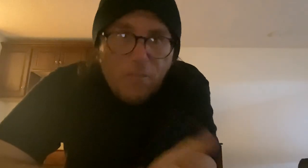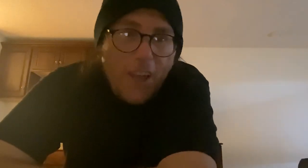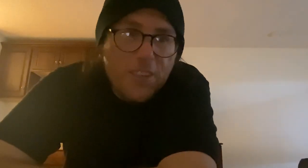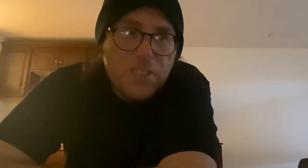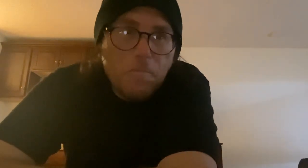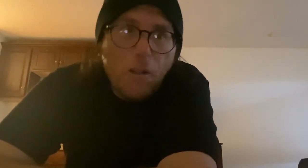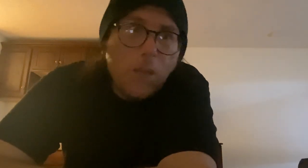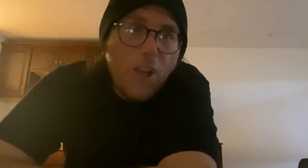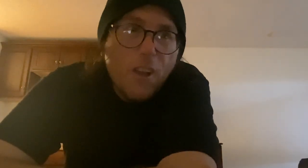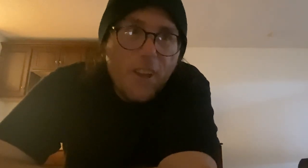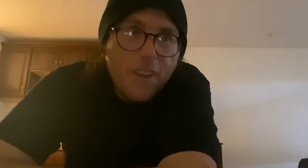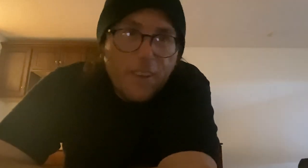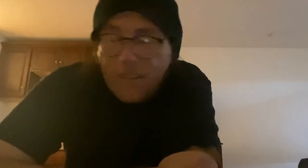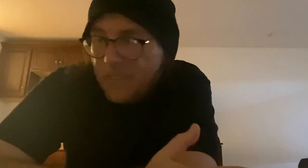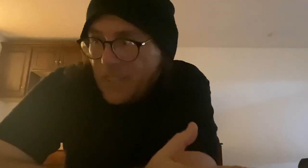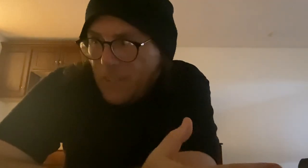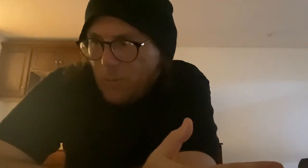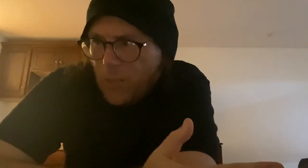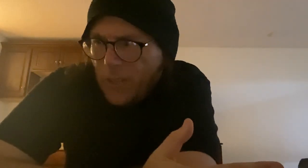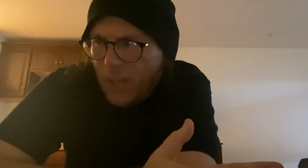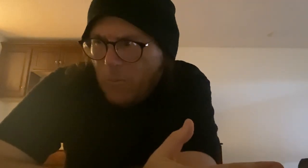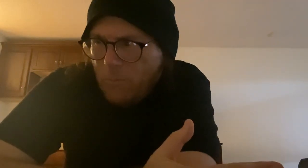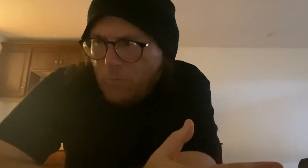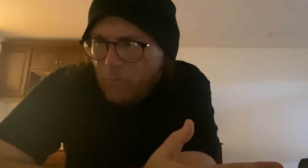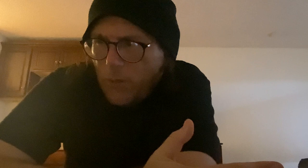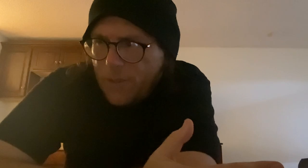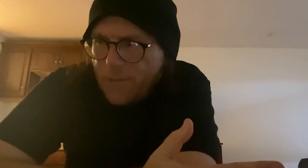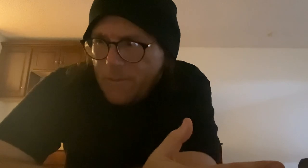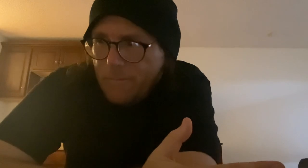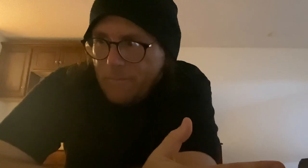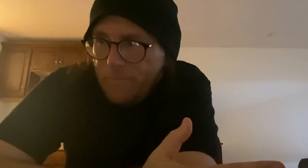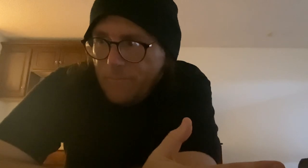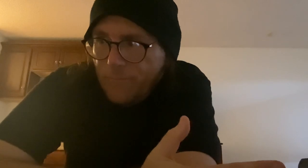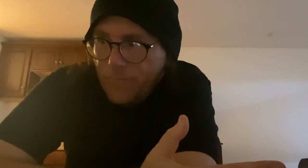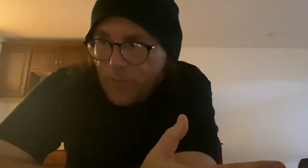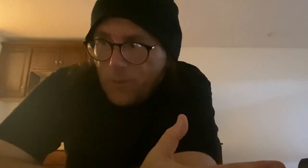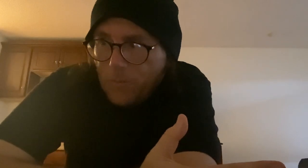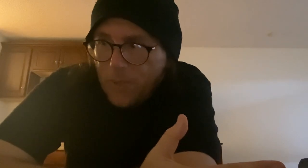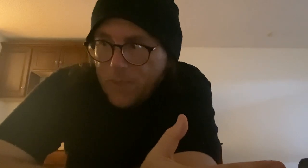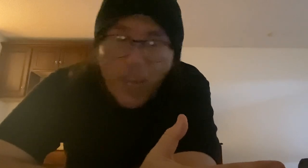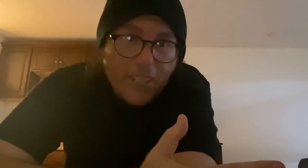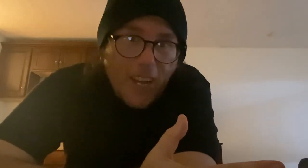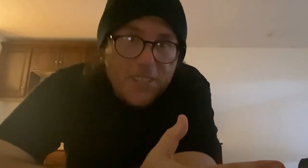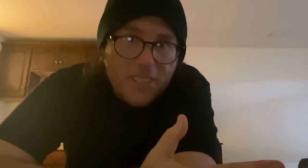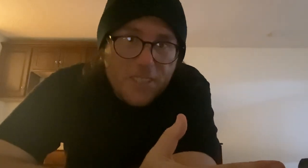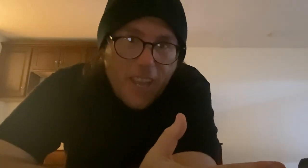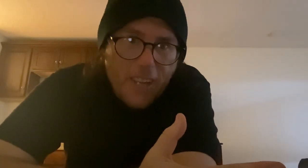I've had the same problem that, you know, even when I was doing those diagnostics and